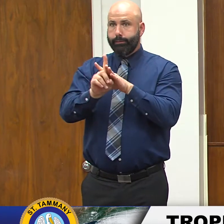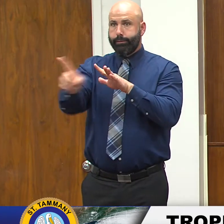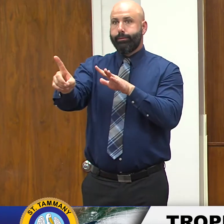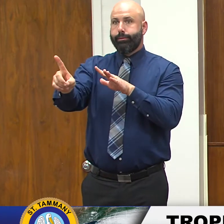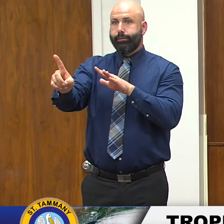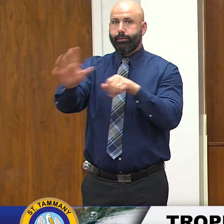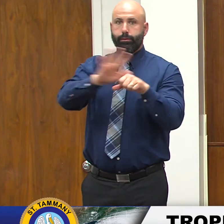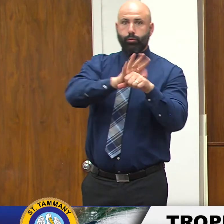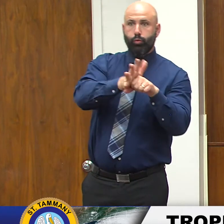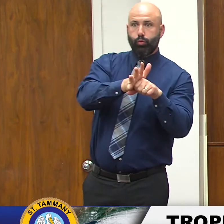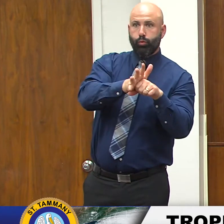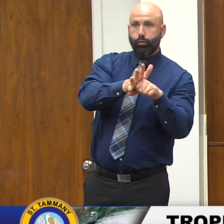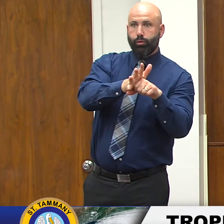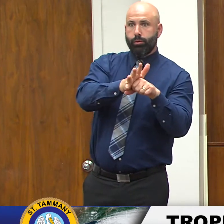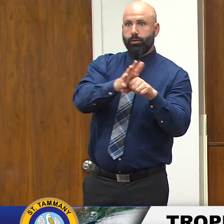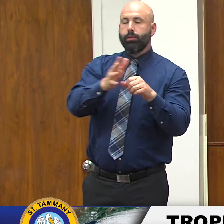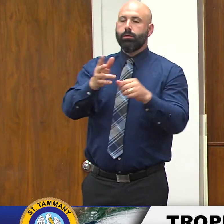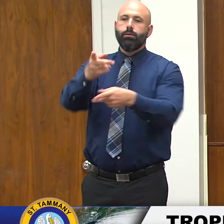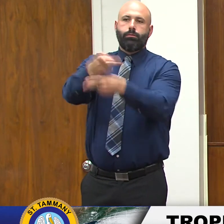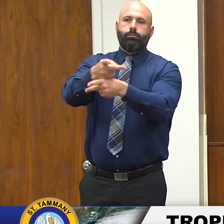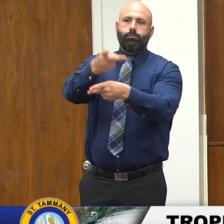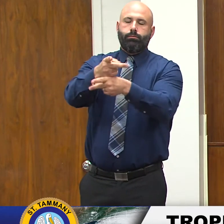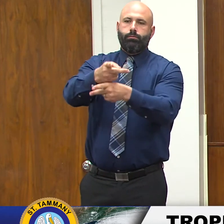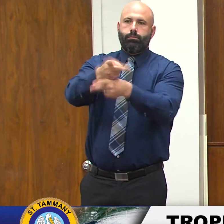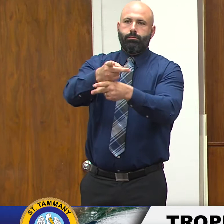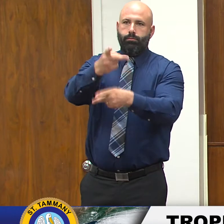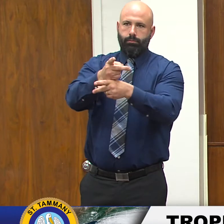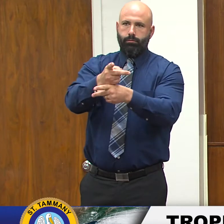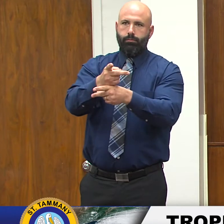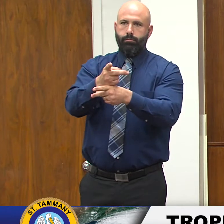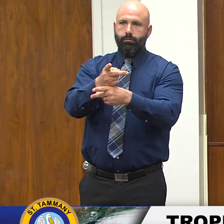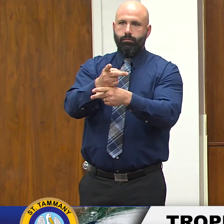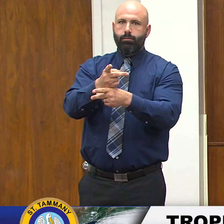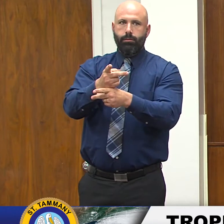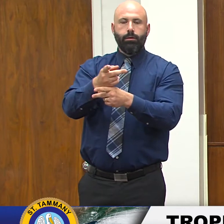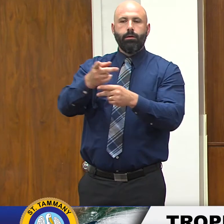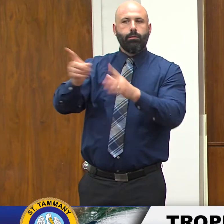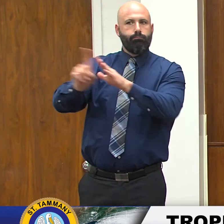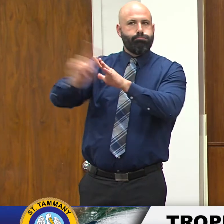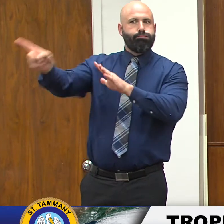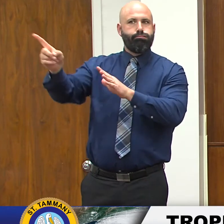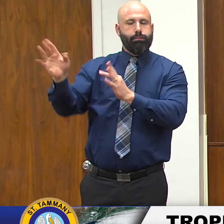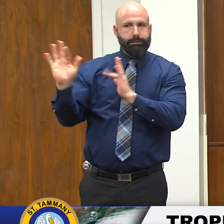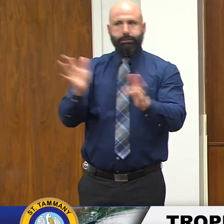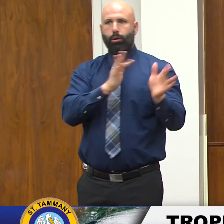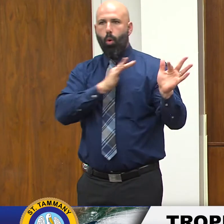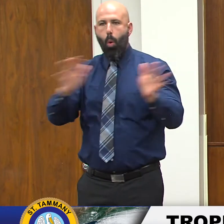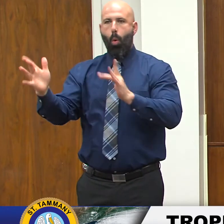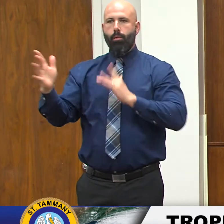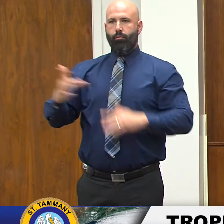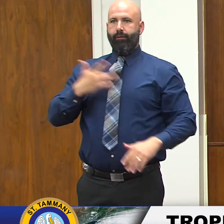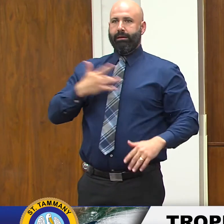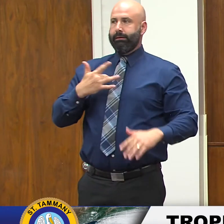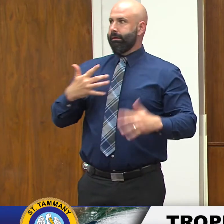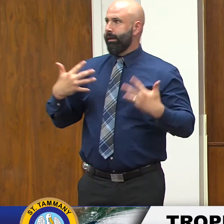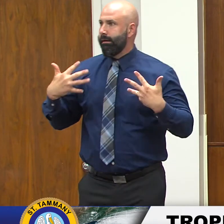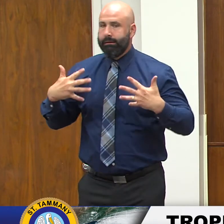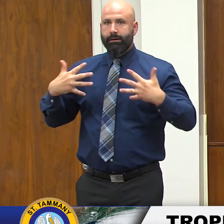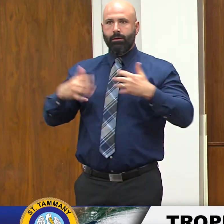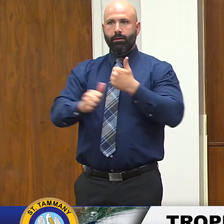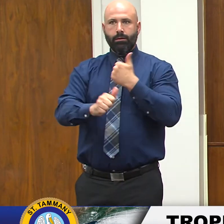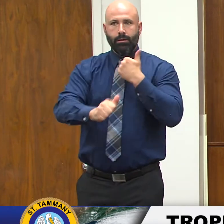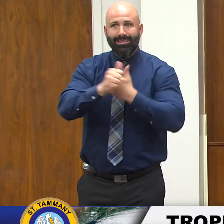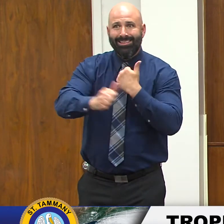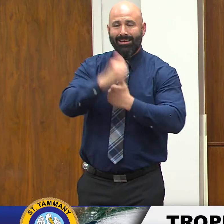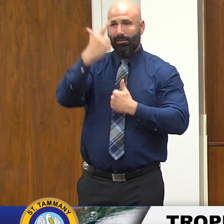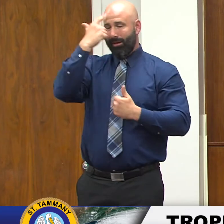always err on that side of cautions okay get out of the way of the storm if you feel like you're threatened because of where